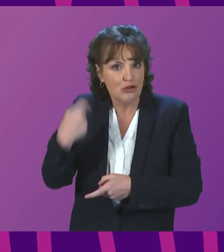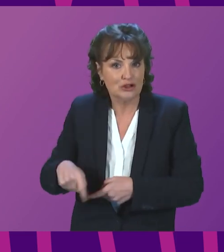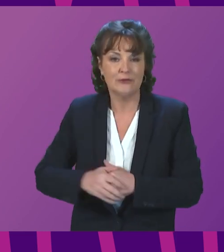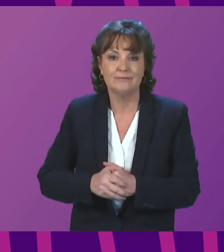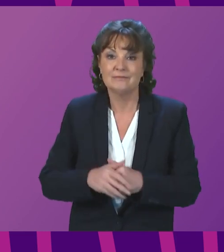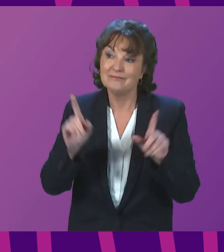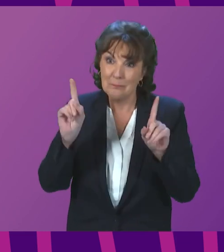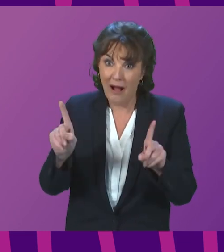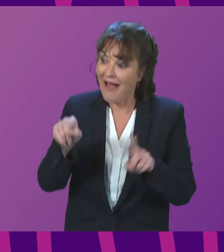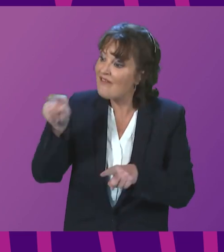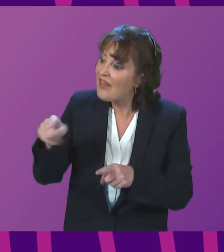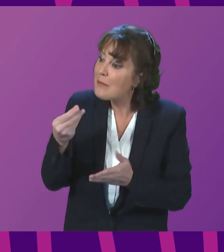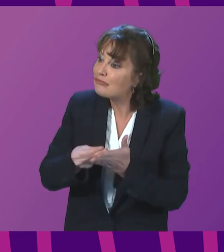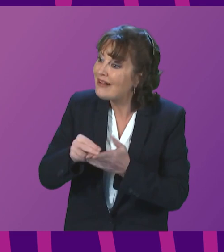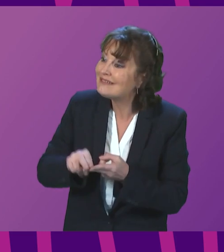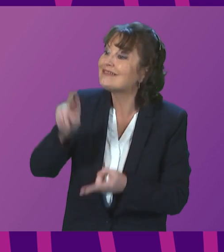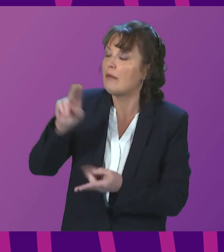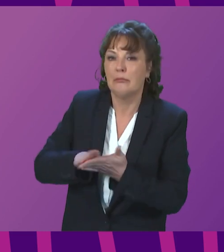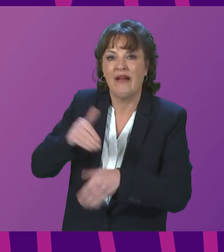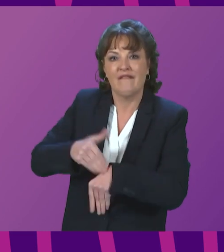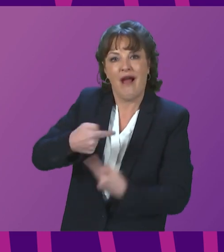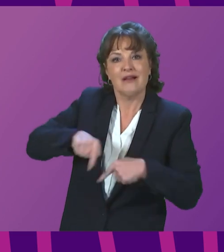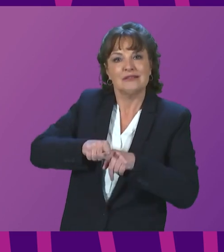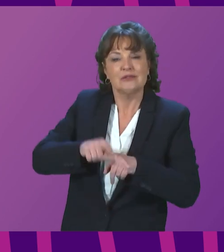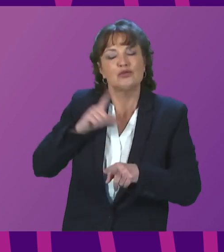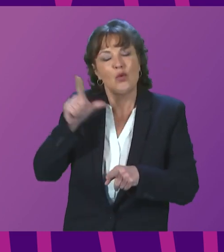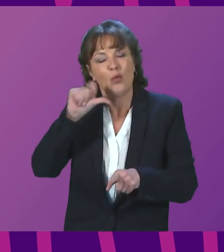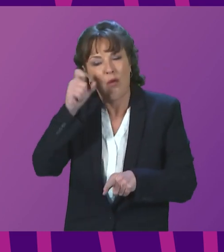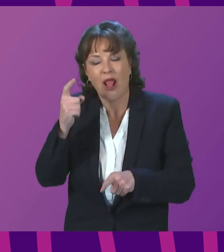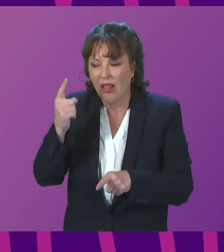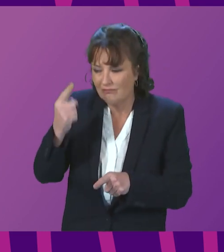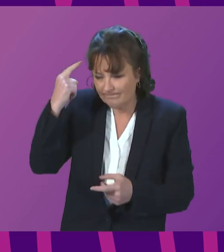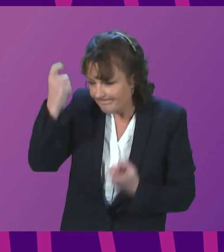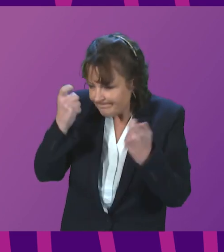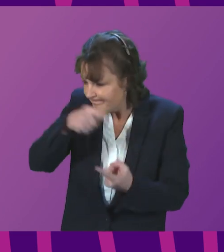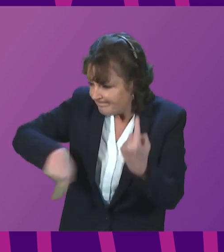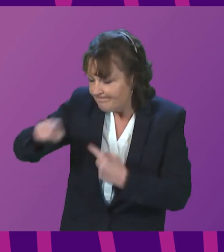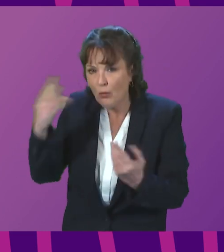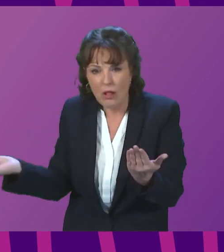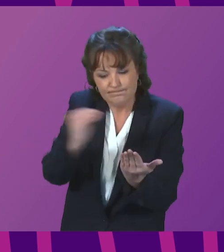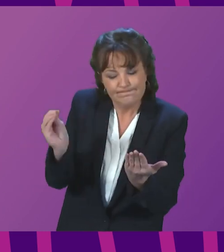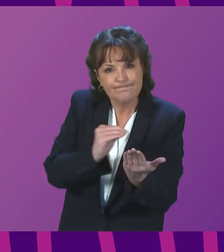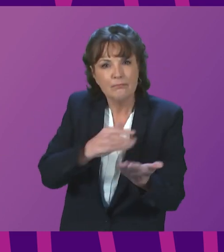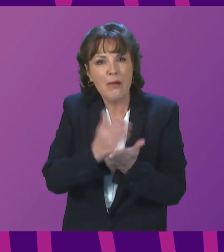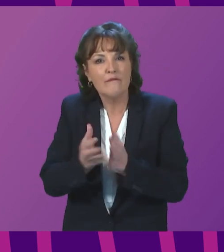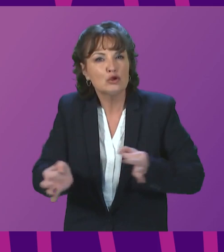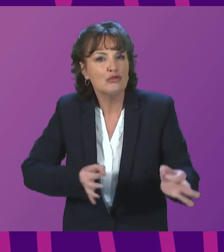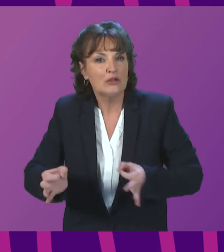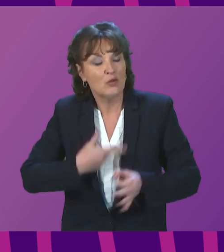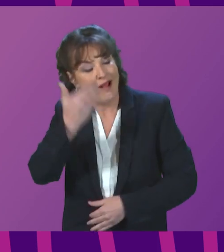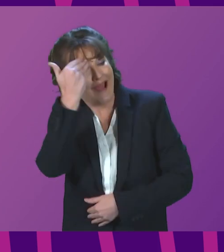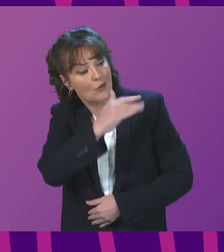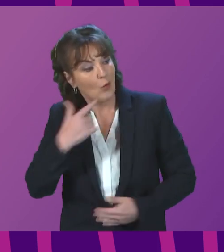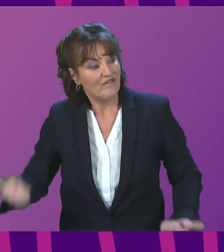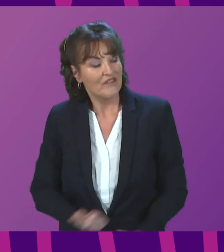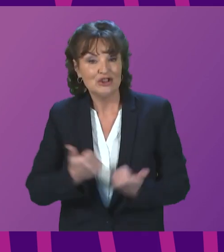developments will now be factored into the work on the energy strategy, and that will be published, of course, when that work is complete. Douglas Ross. Thank